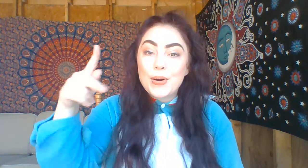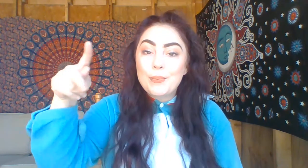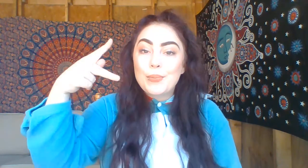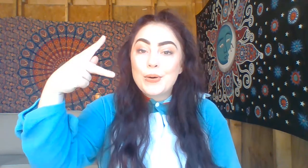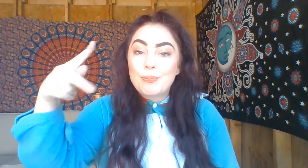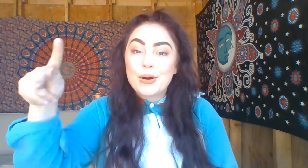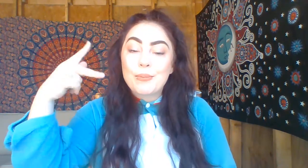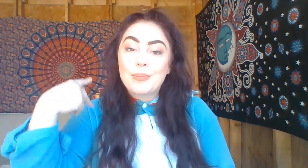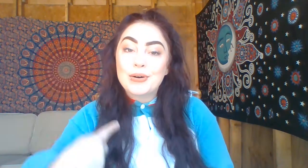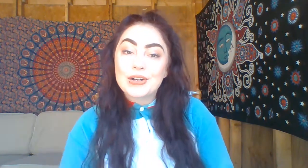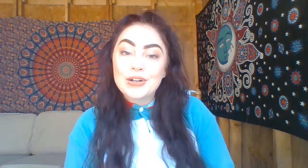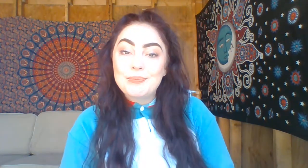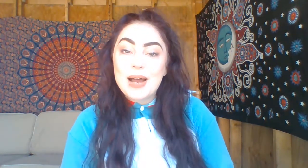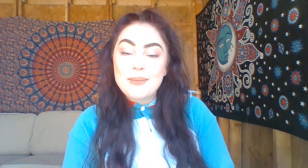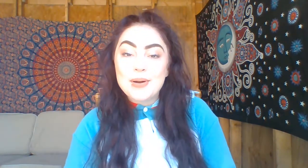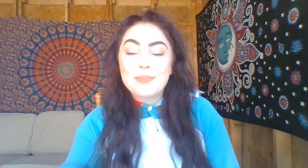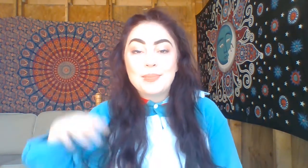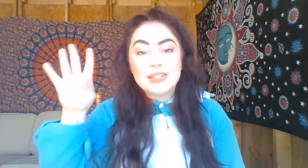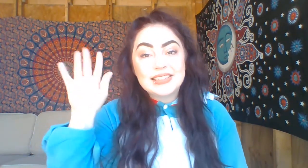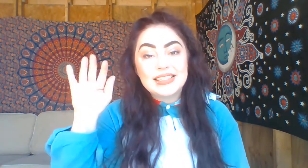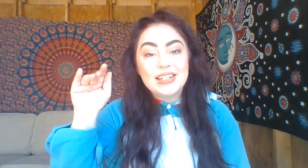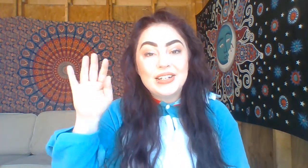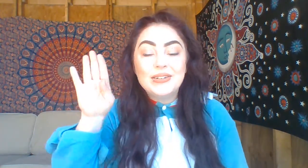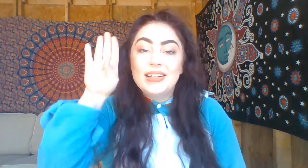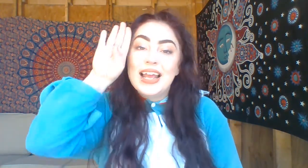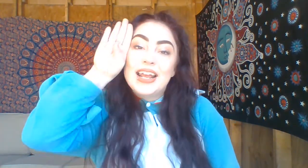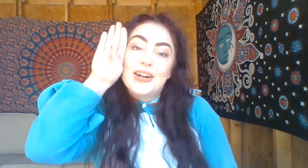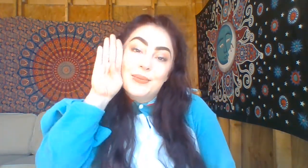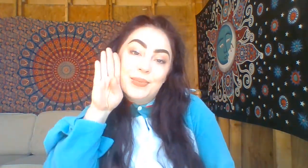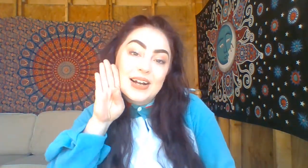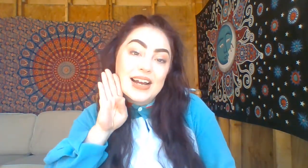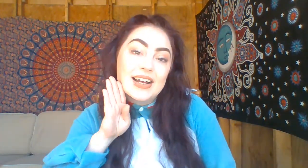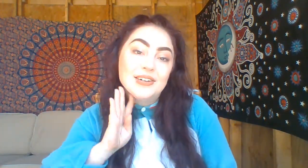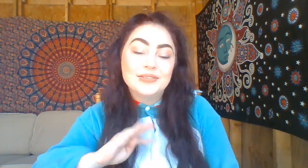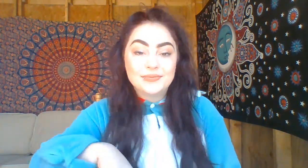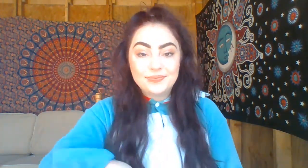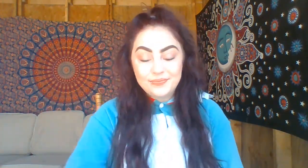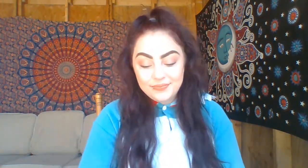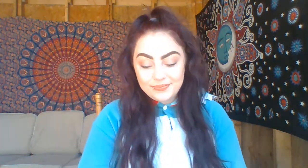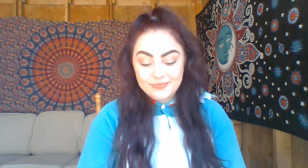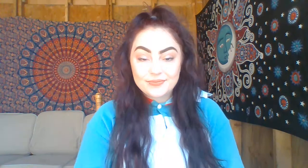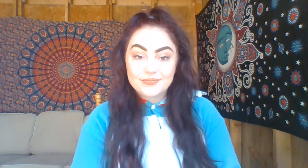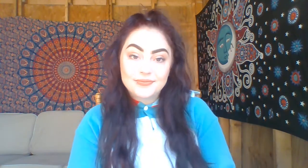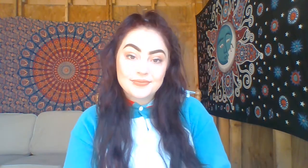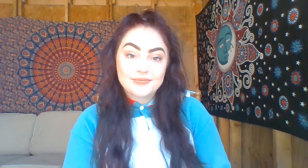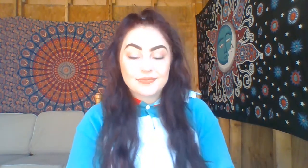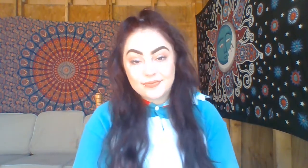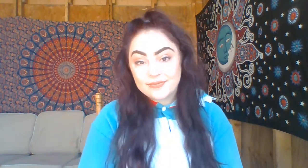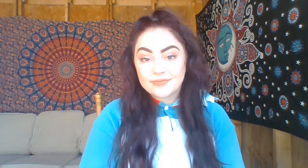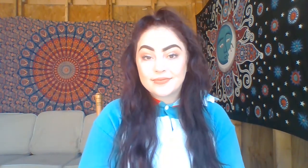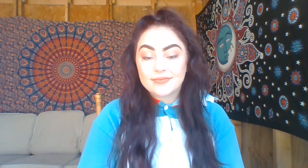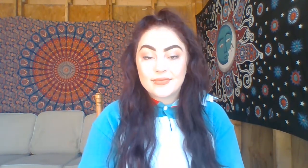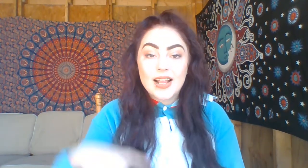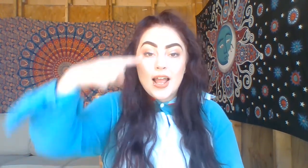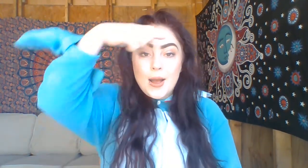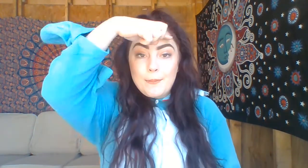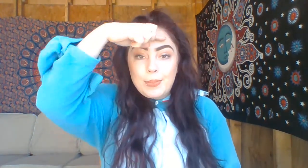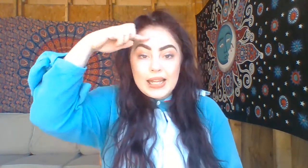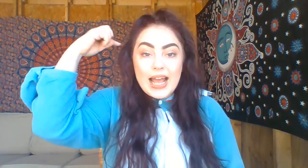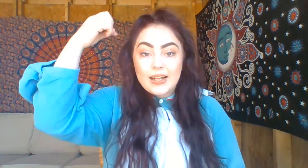Purple, purple, goodbye, purple. See you later, brown. Black and white. Black,